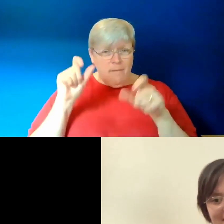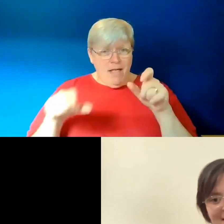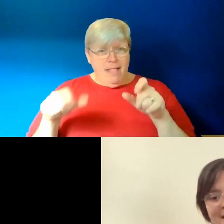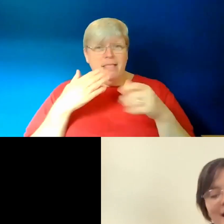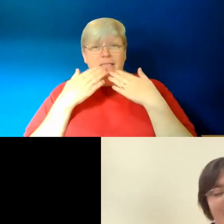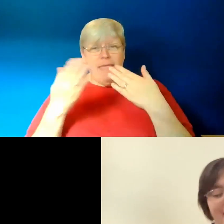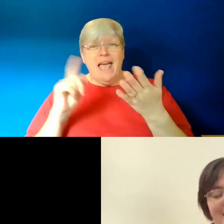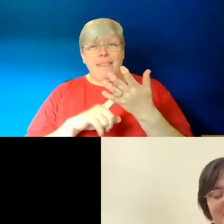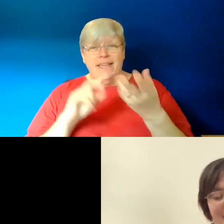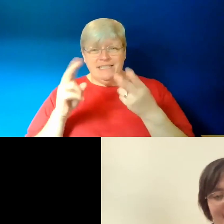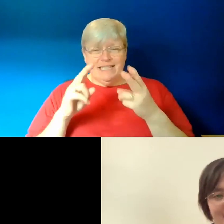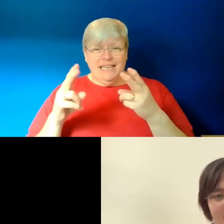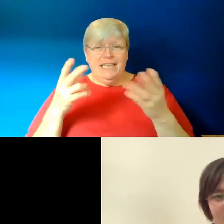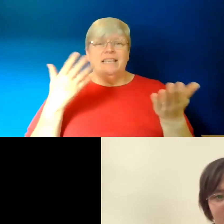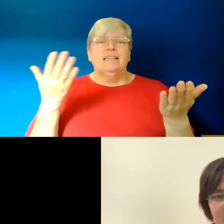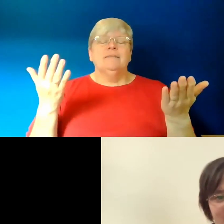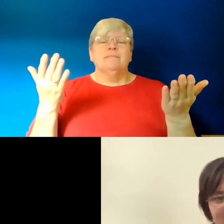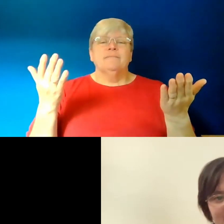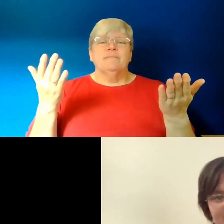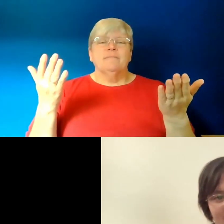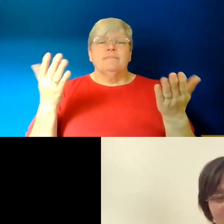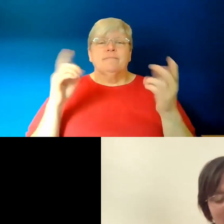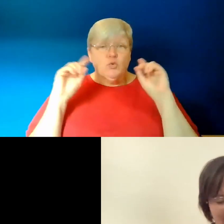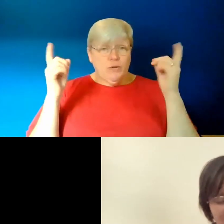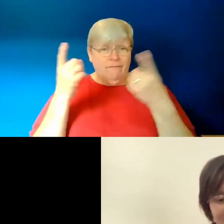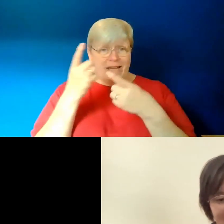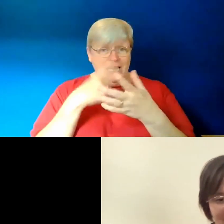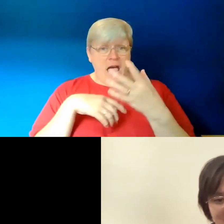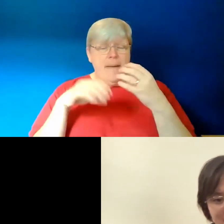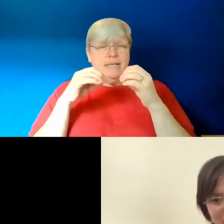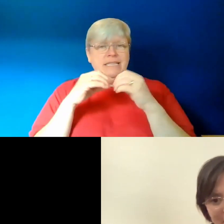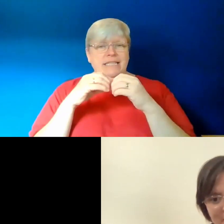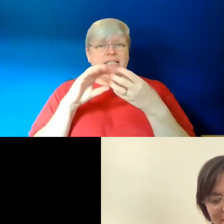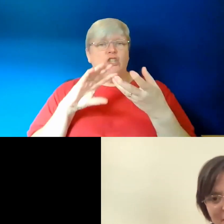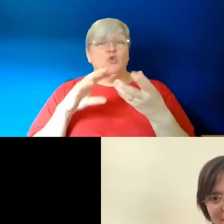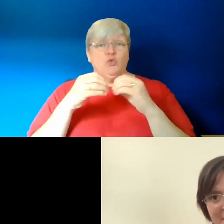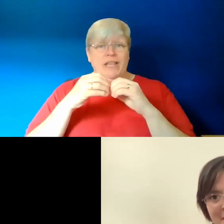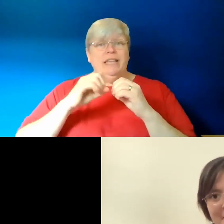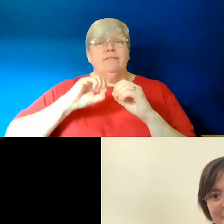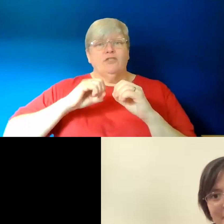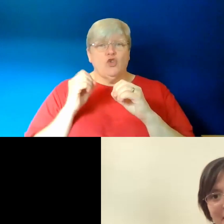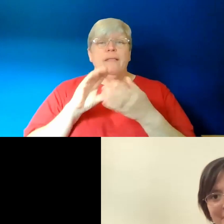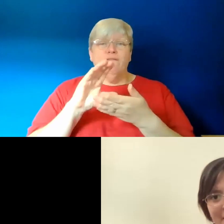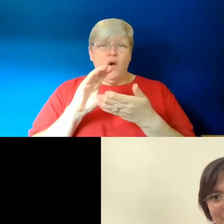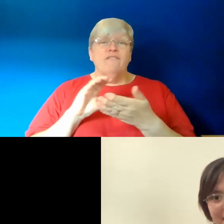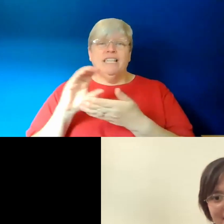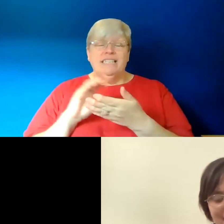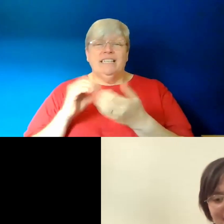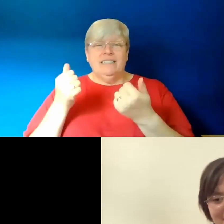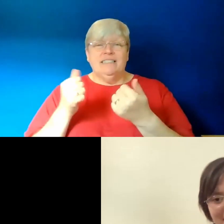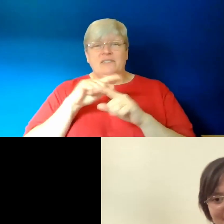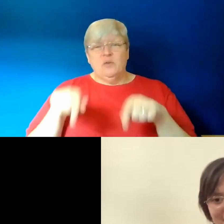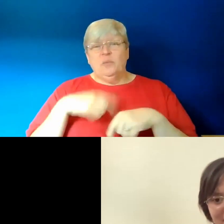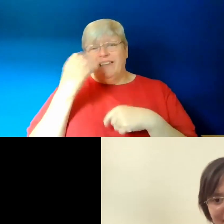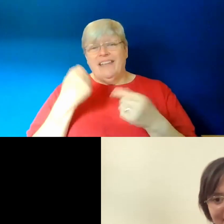Lesley. I would like to thank the University of Aberdeen and also Creative Scotland for their funding so we can